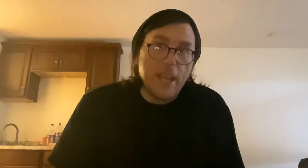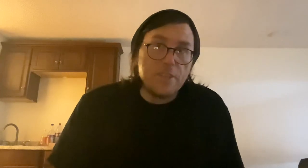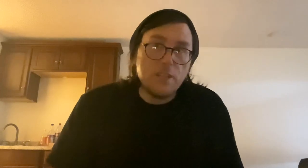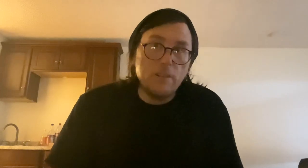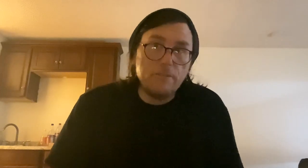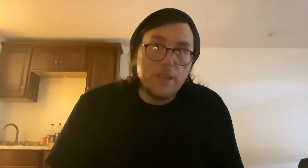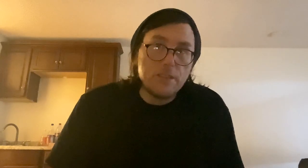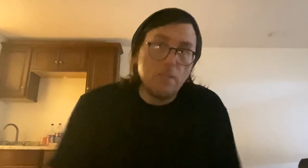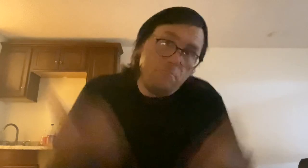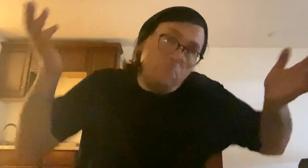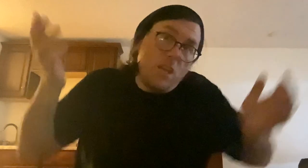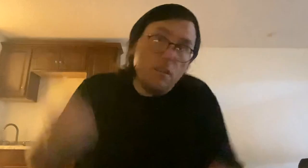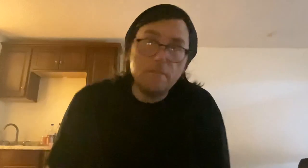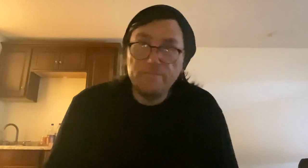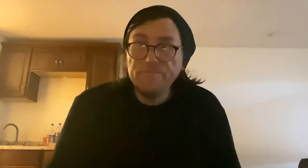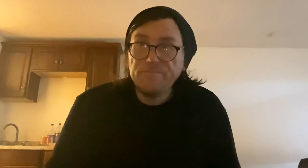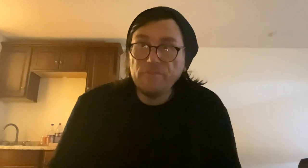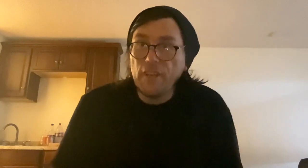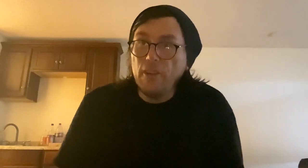itself is like, eh, you know.